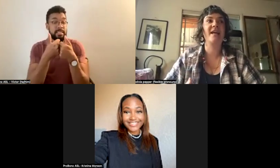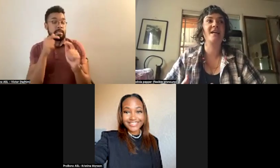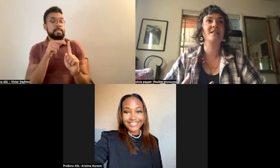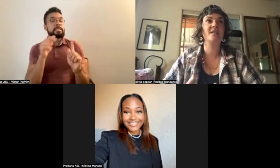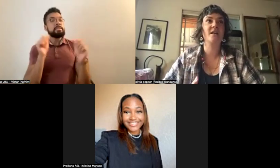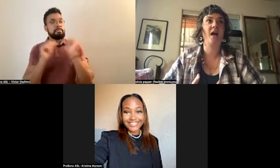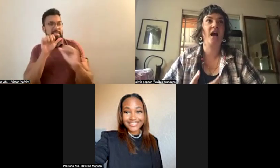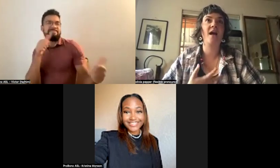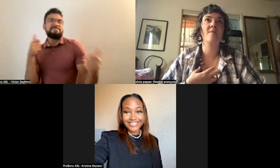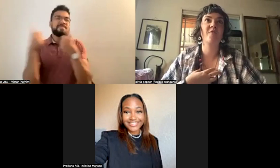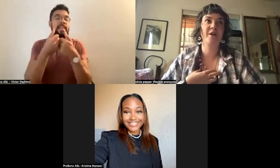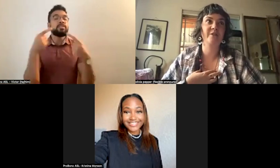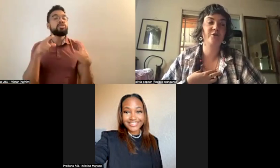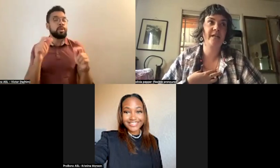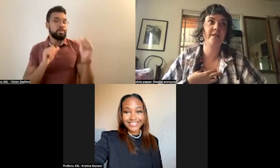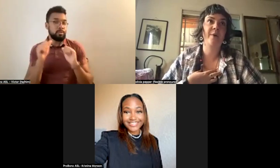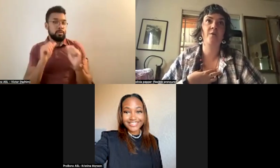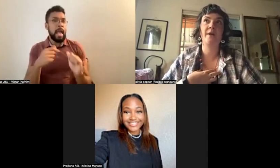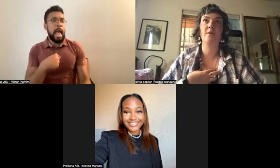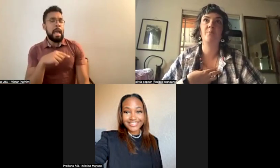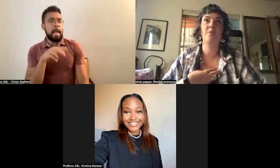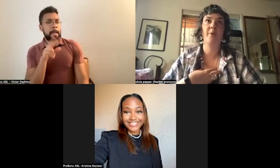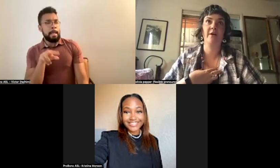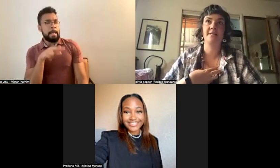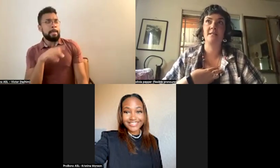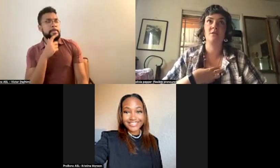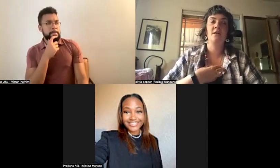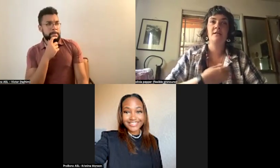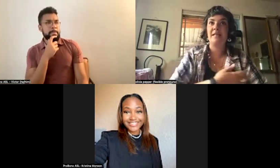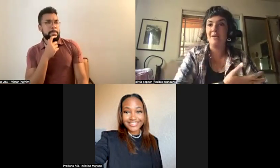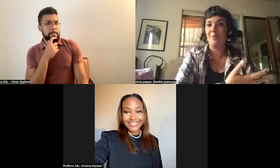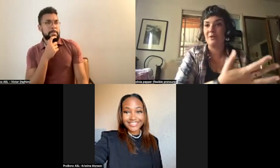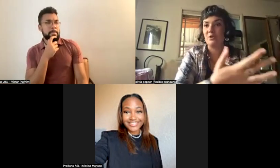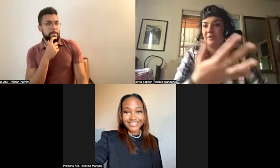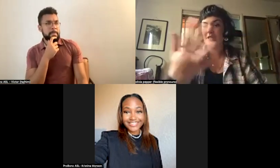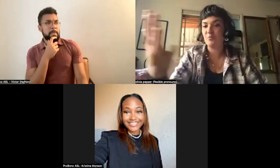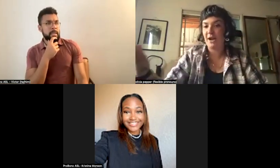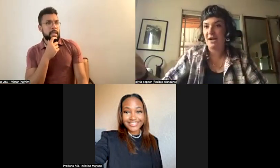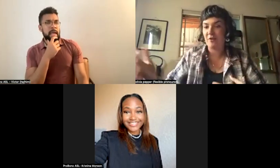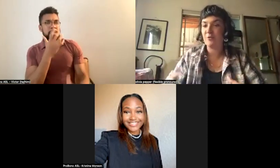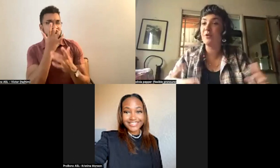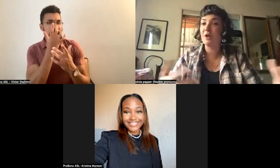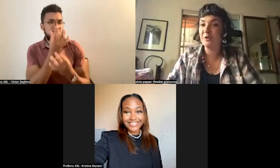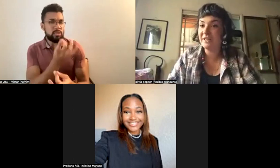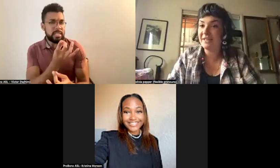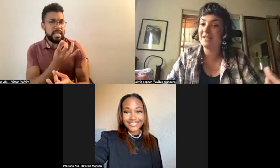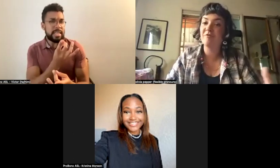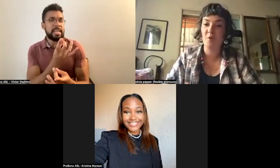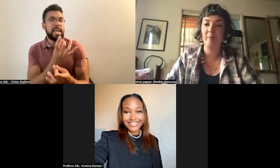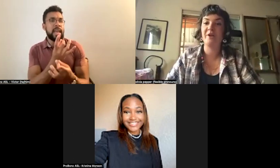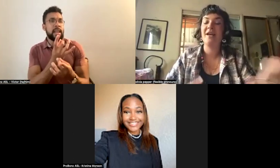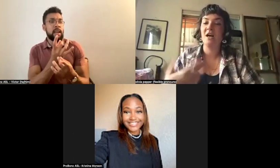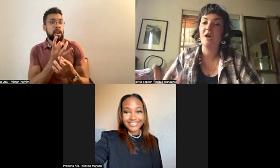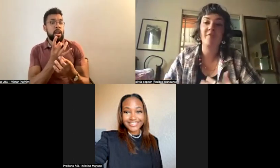And I am very intrigued by the way that the Baroness's labor sort of spread through the community and